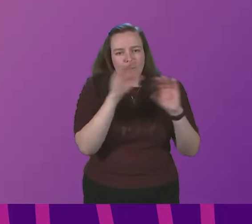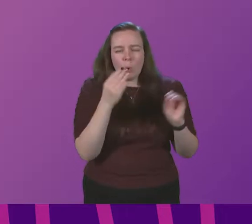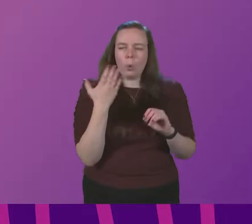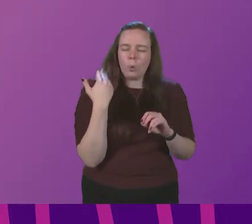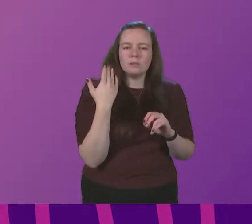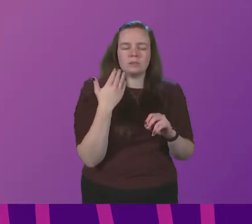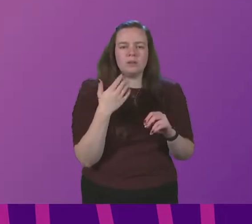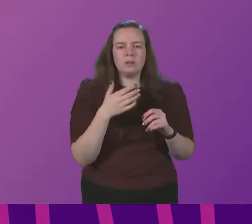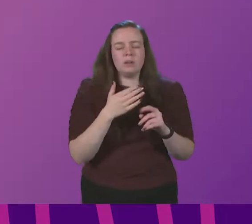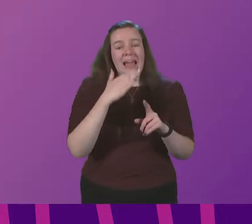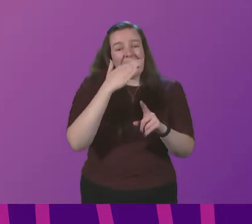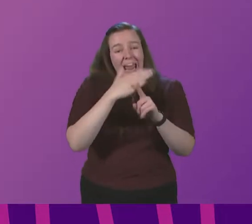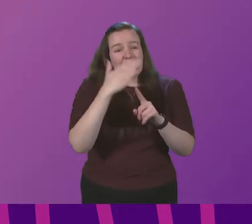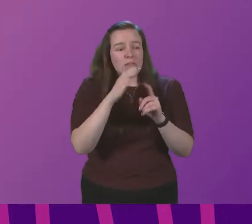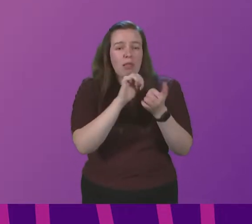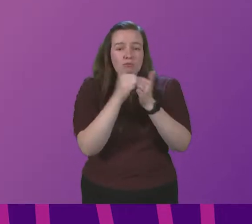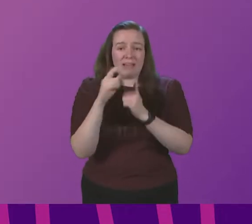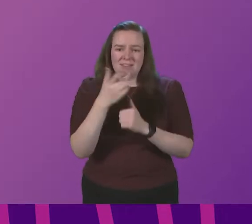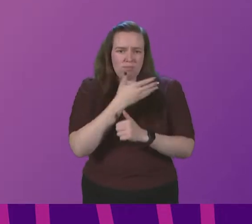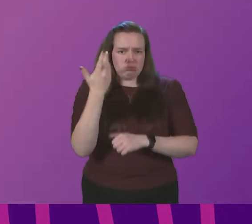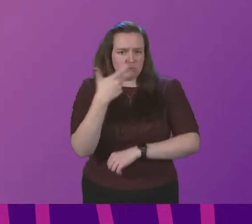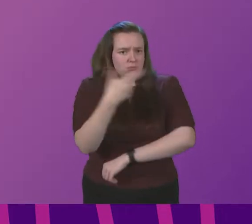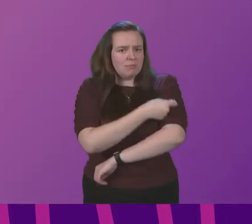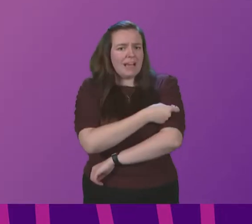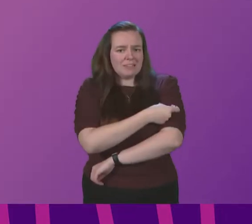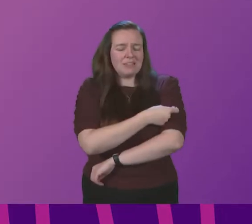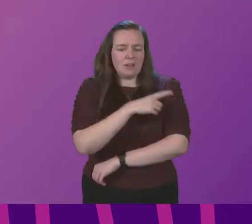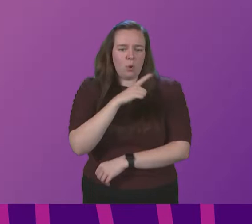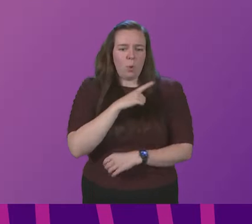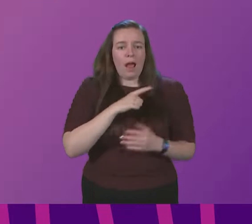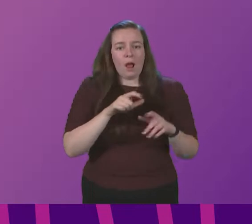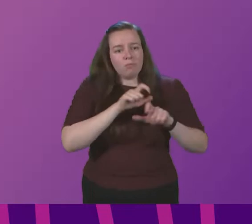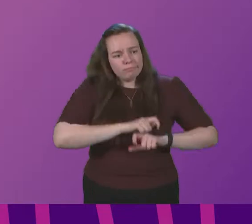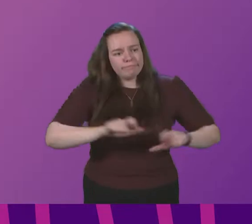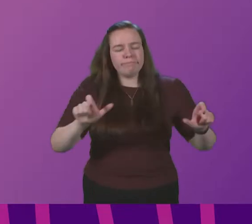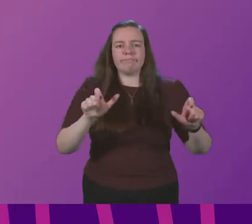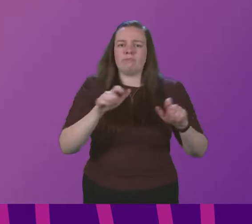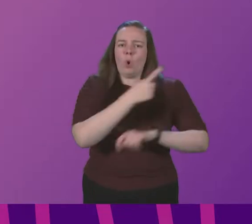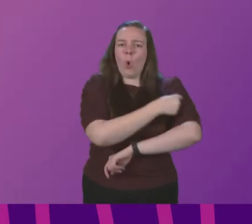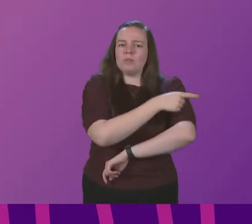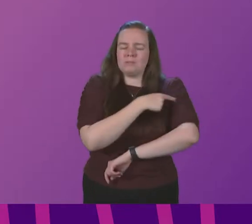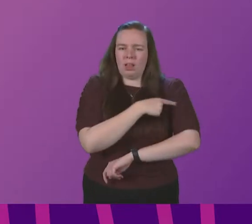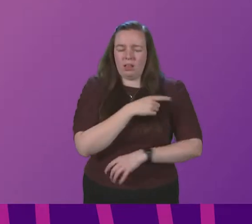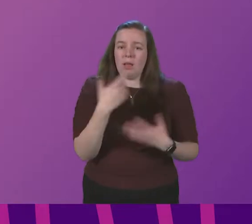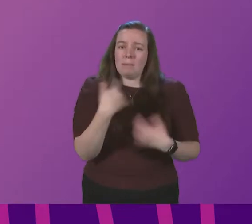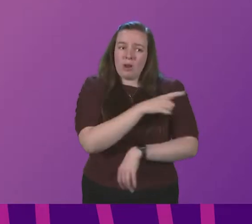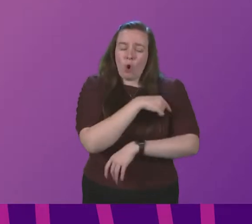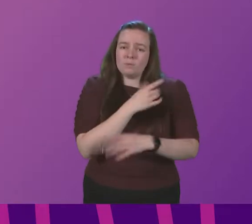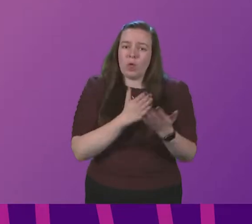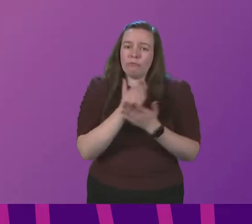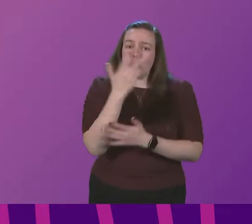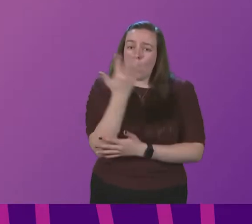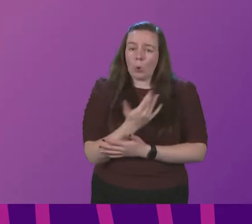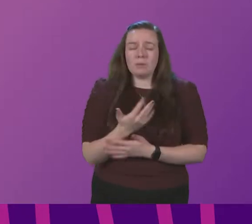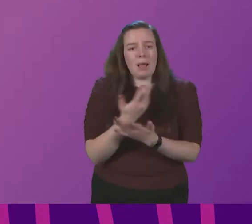deeply concerned that an elderly relative has not received their booster vaccination due to a prolonged stay in hospital despite being in hospital through autumn many have been